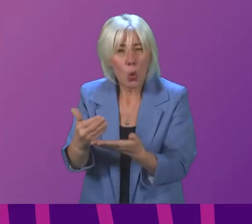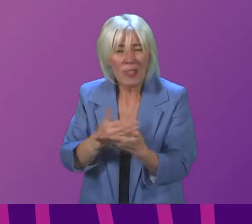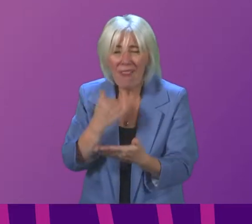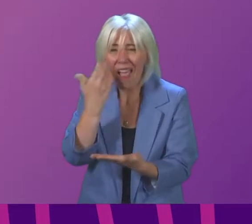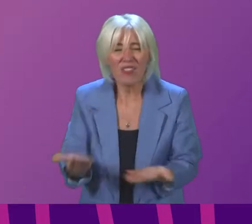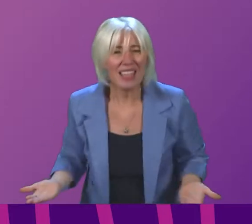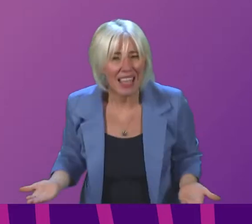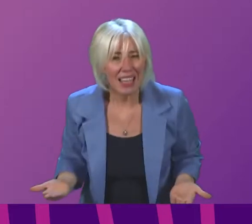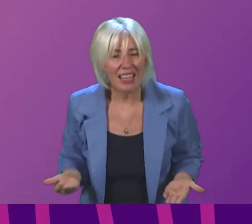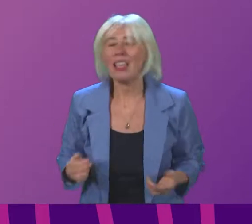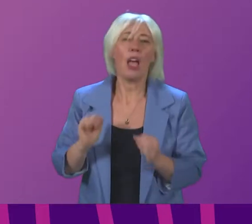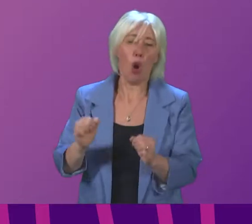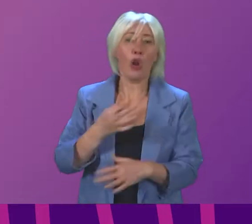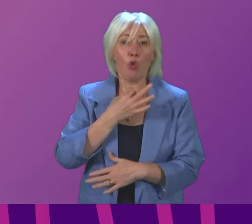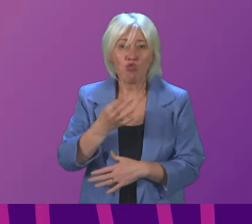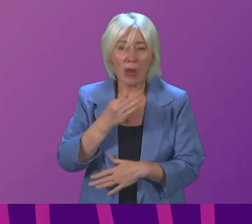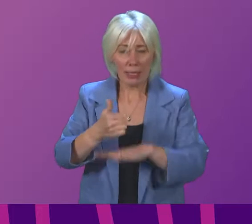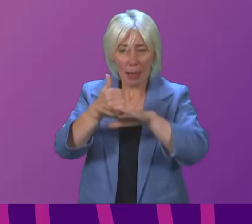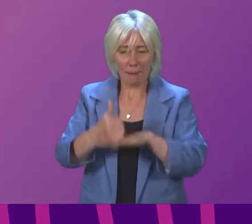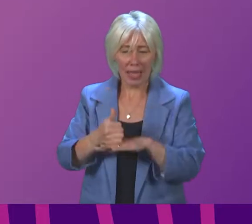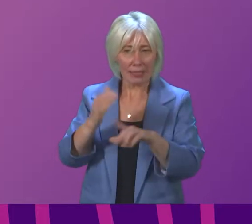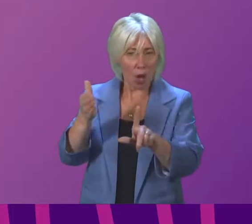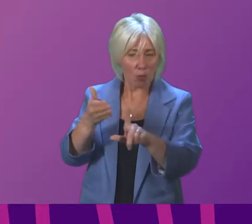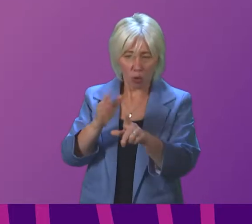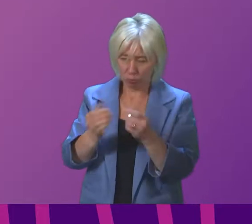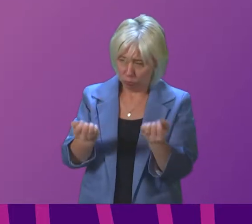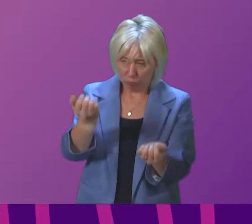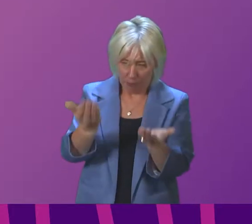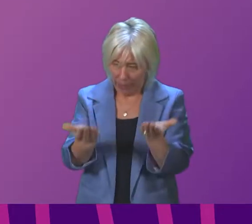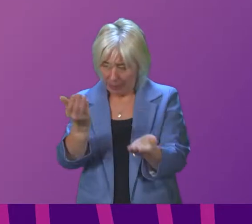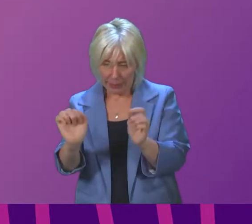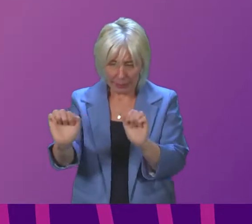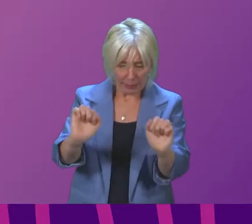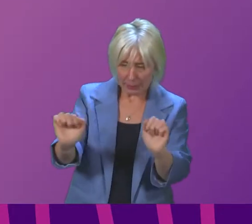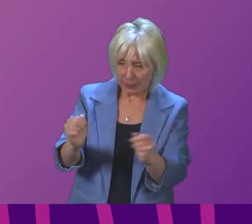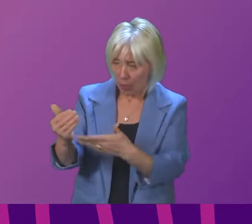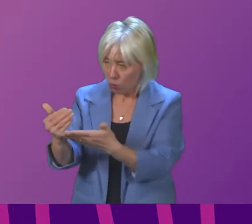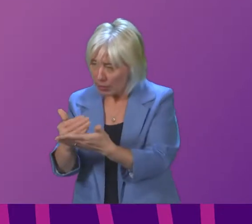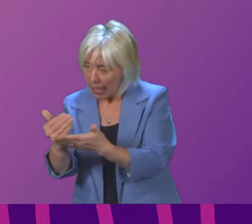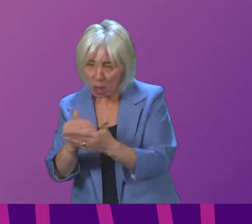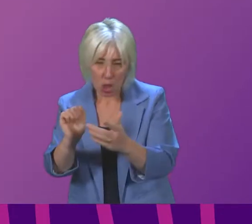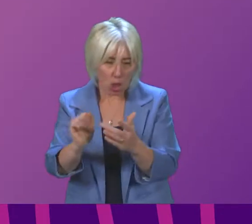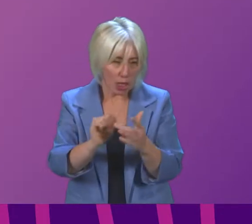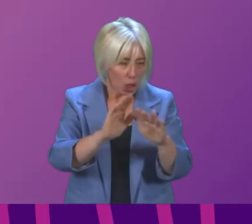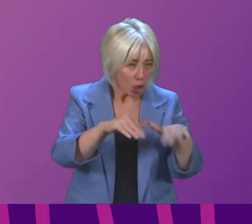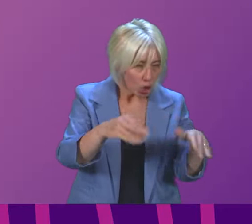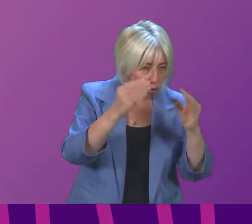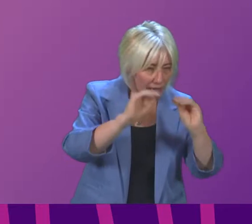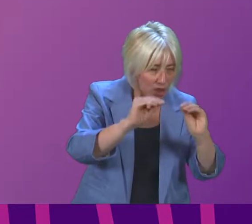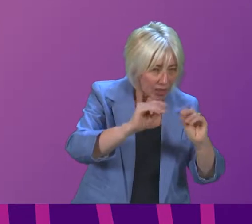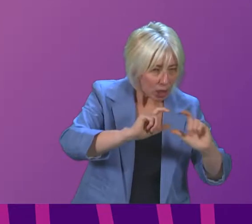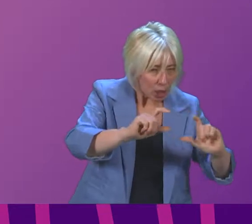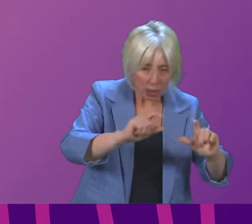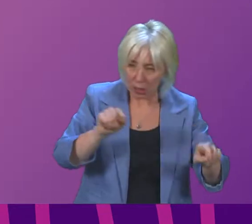day on a risk based approach trying to strike the right balance between protection and keeping children's education